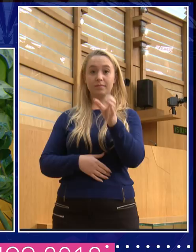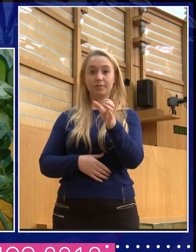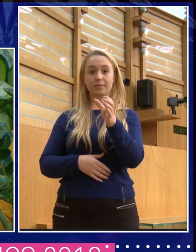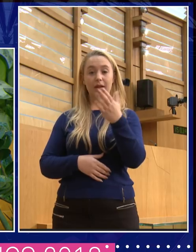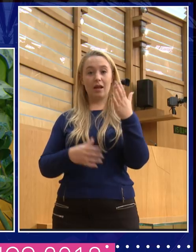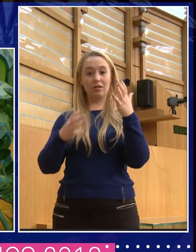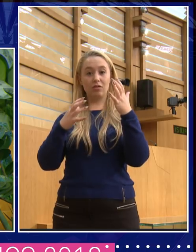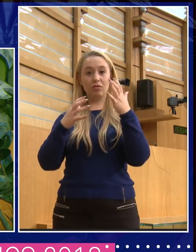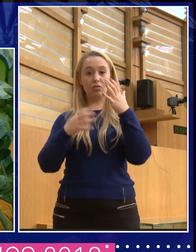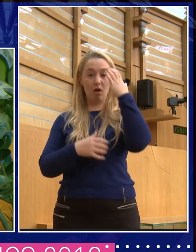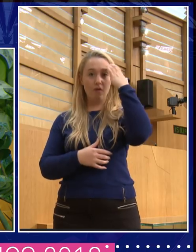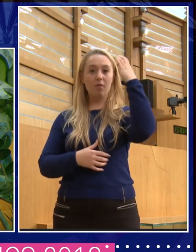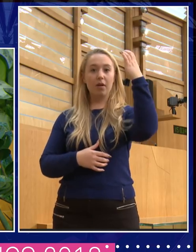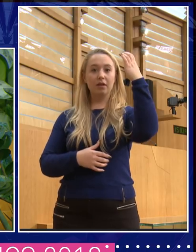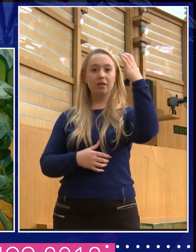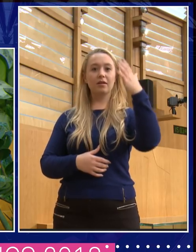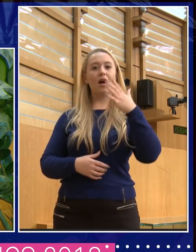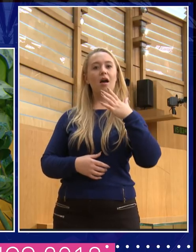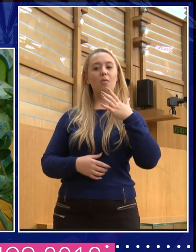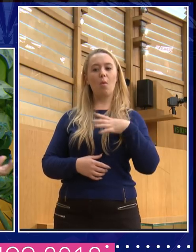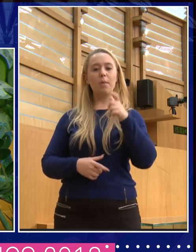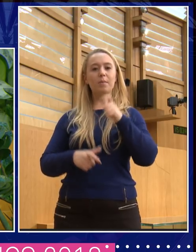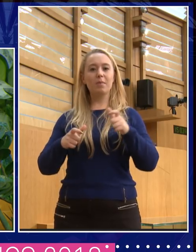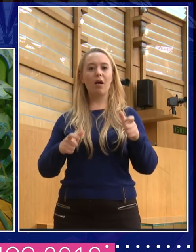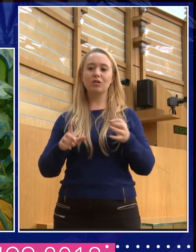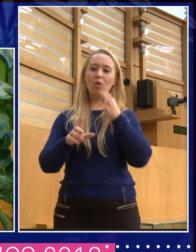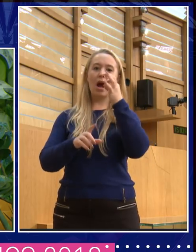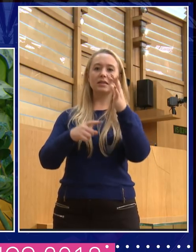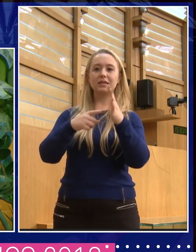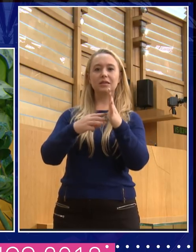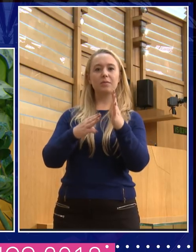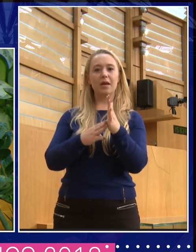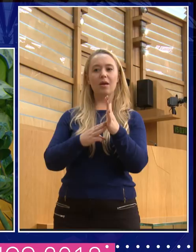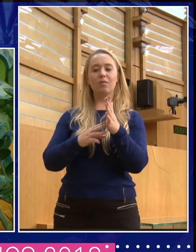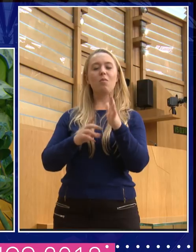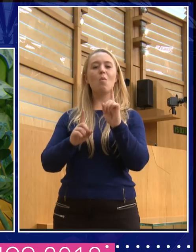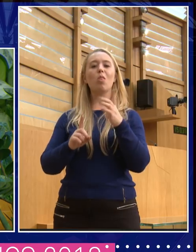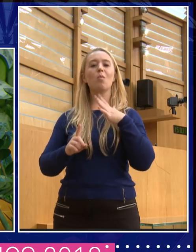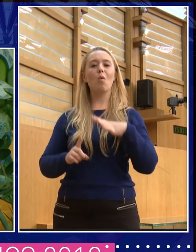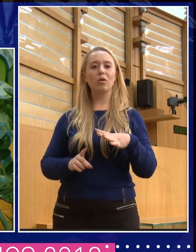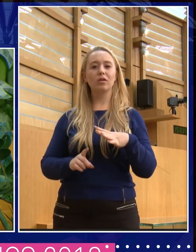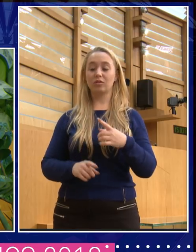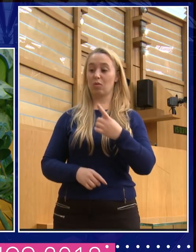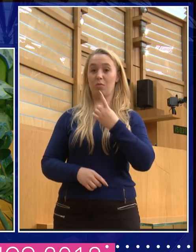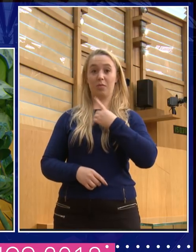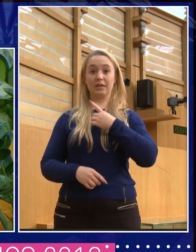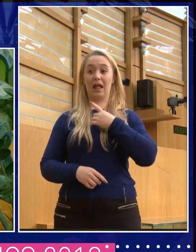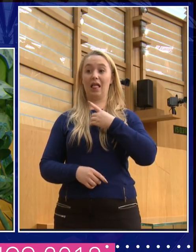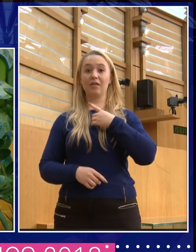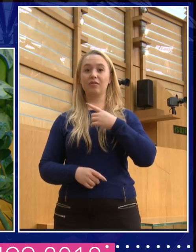me in what they want to say. mean, I still, you I'm still the person who feels kind of slightly anxious when I kind of realise all their speeches